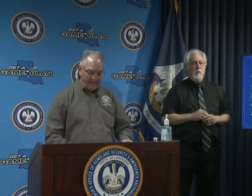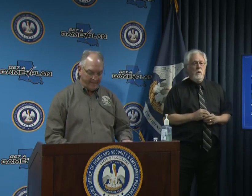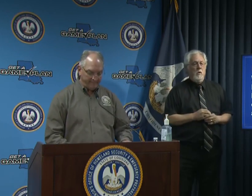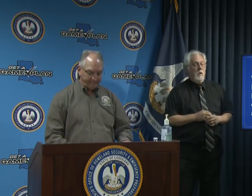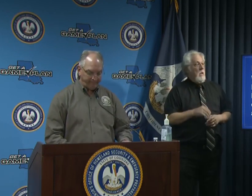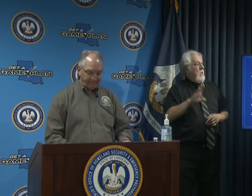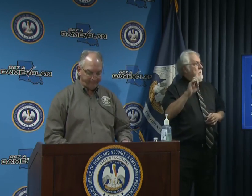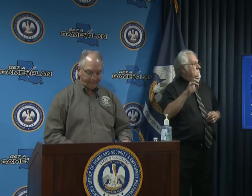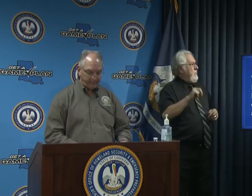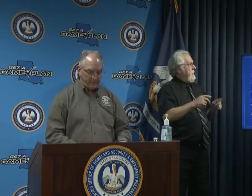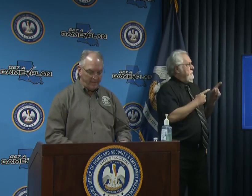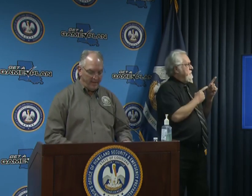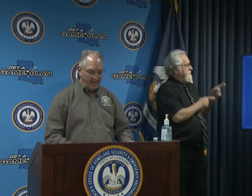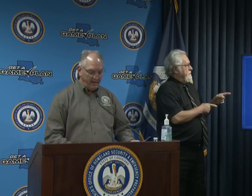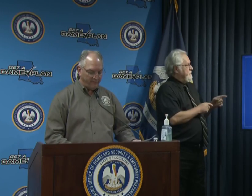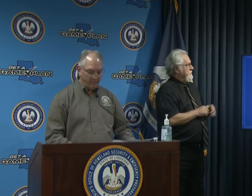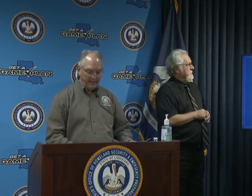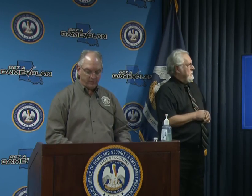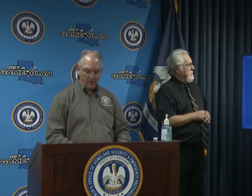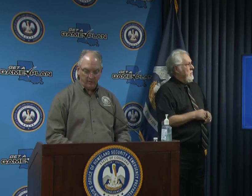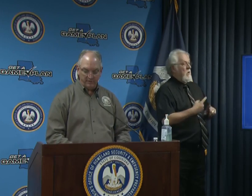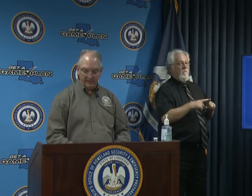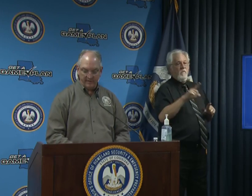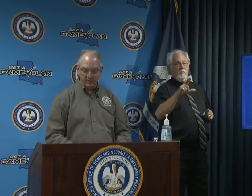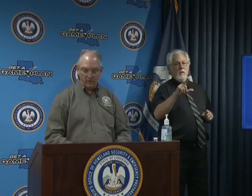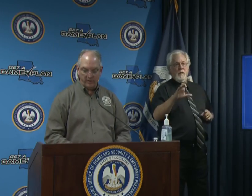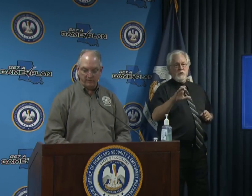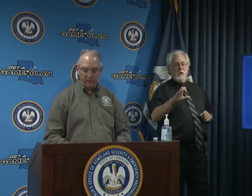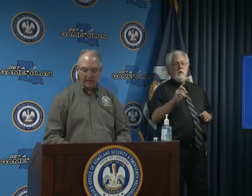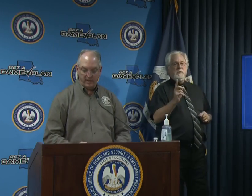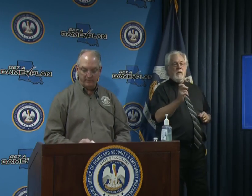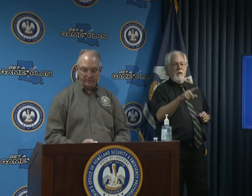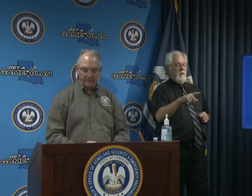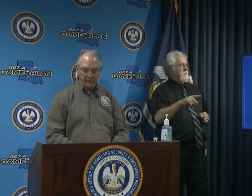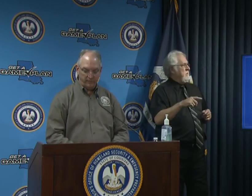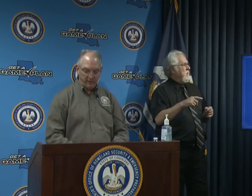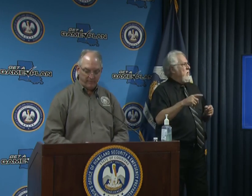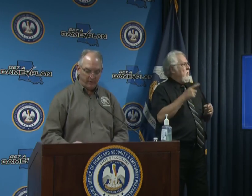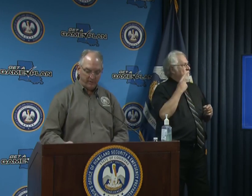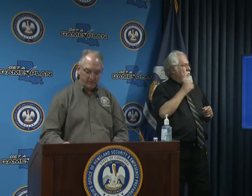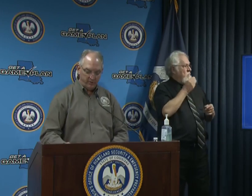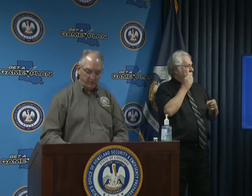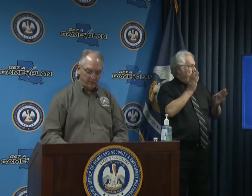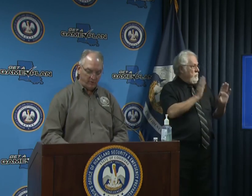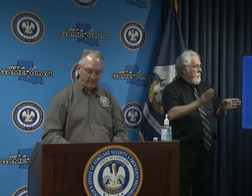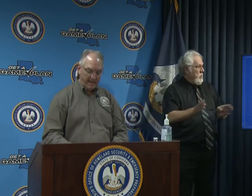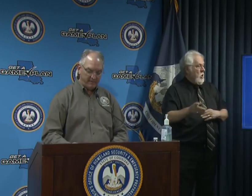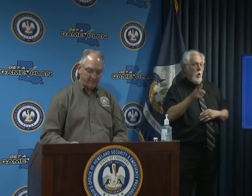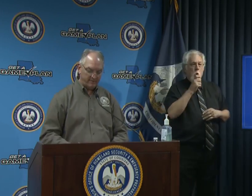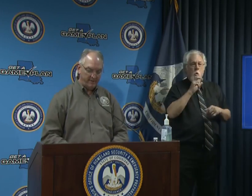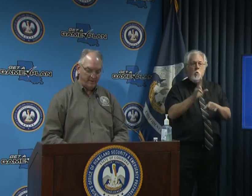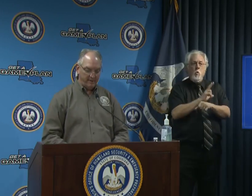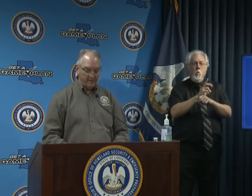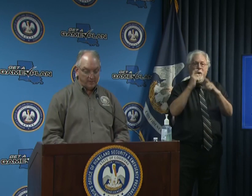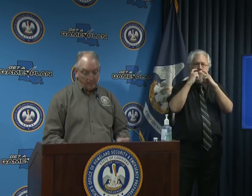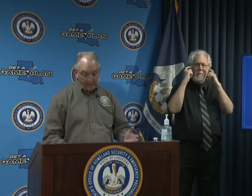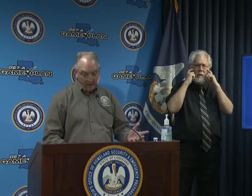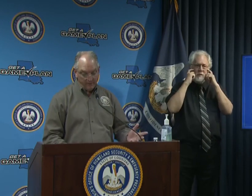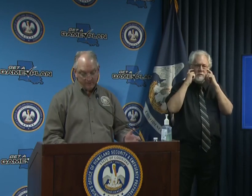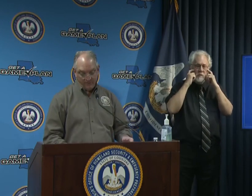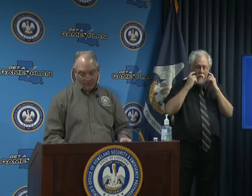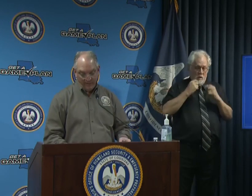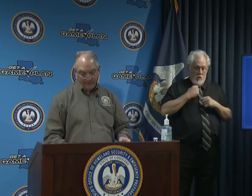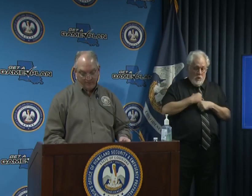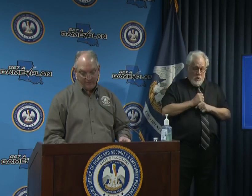um ben from lake charles has asked a question when it comes to food preparation who should wear masks their